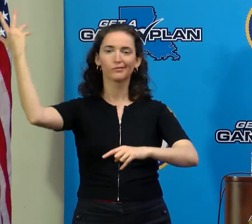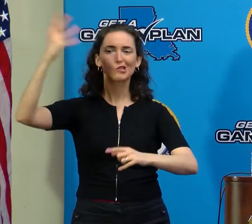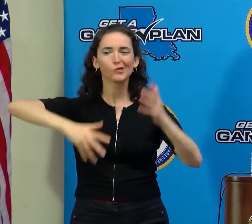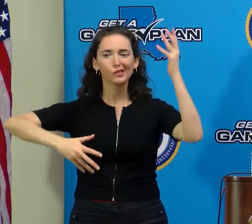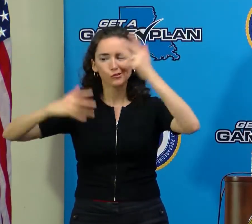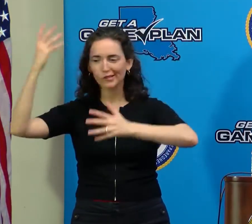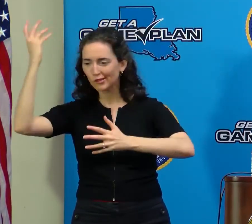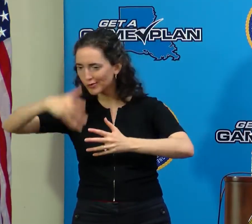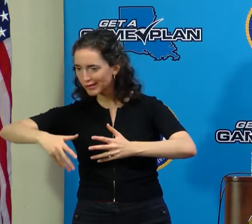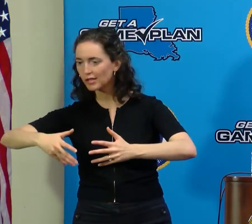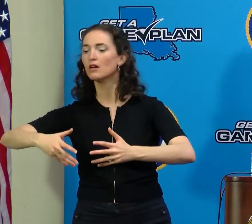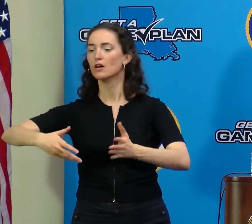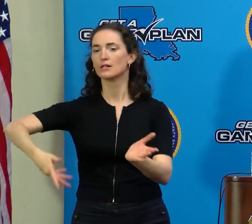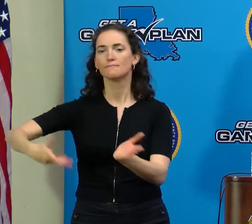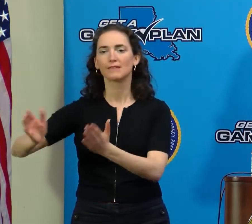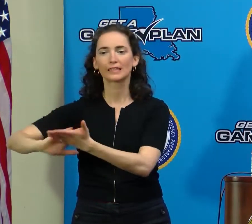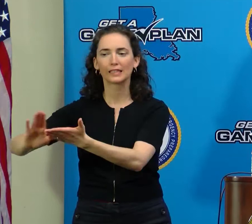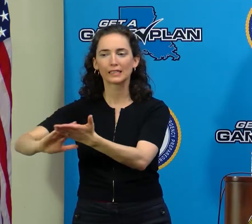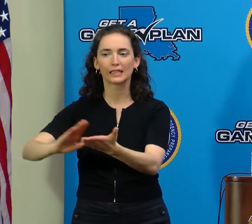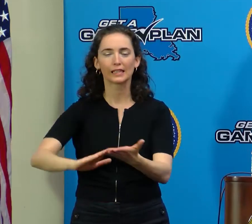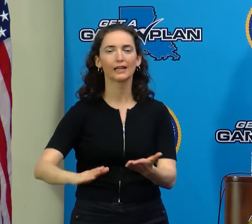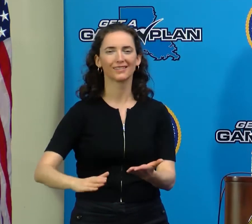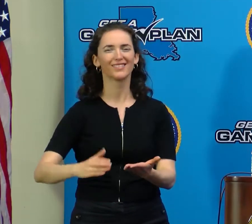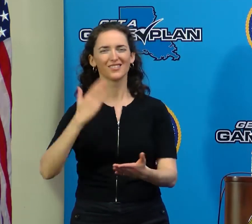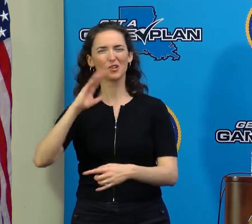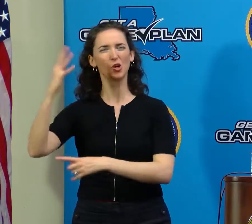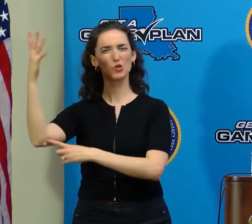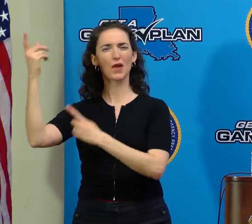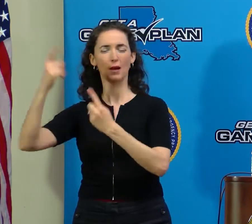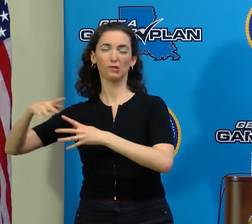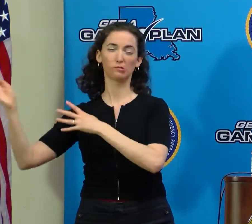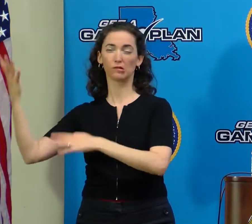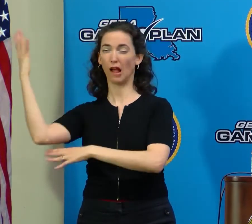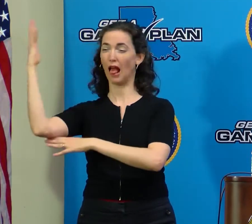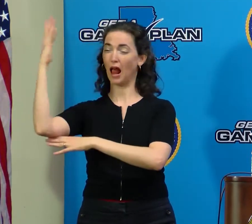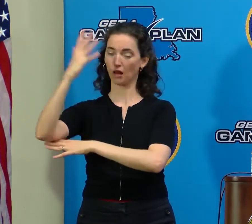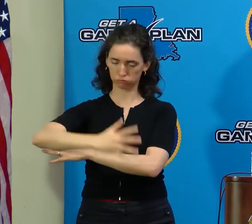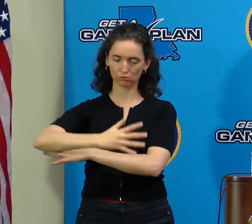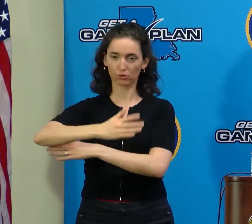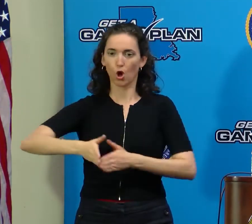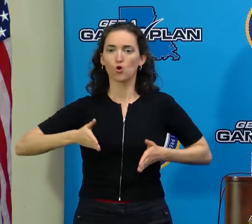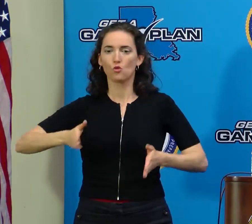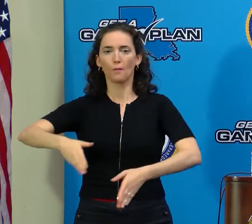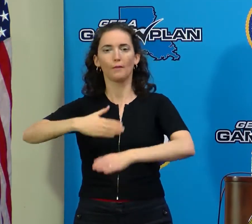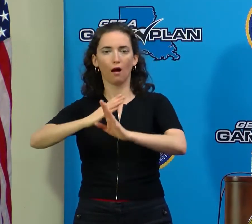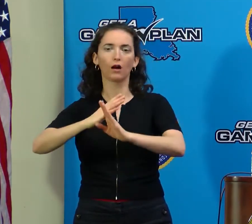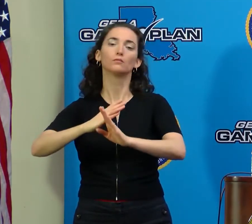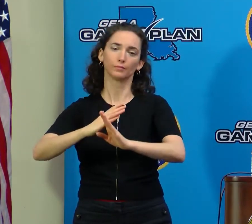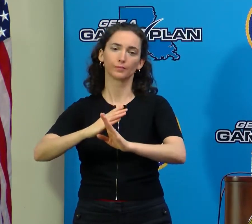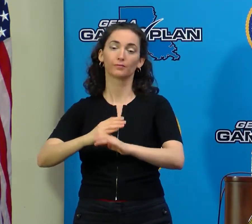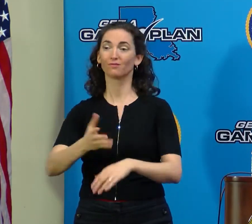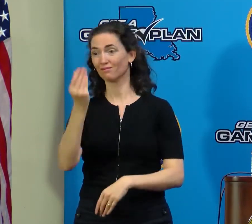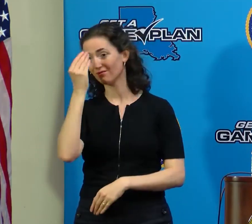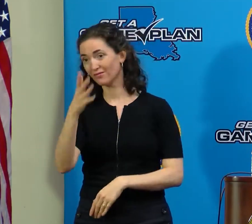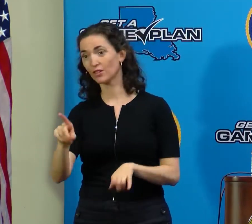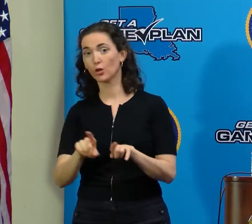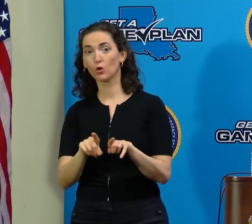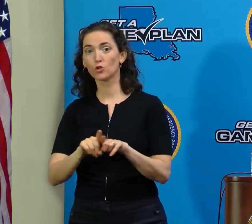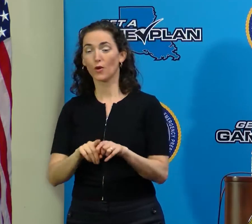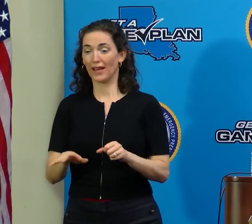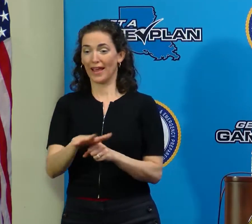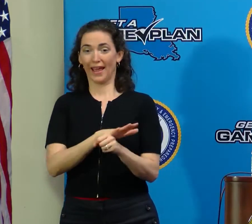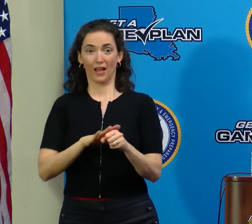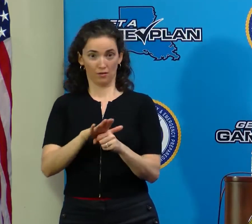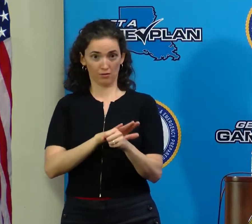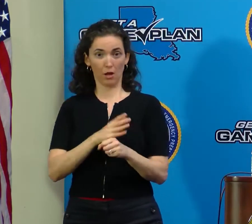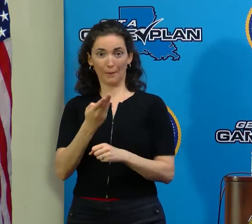that have fallen on the roads because of the high winds. And I can tell you that I-10 westbound in the capital region